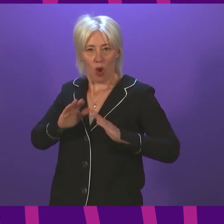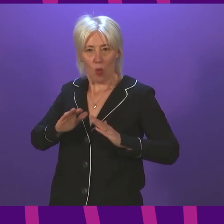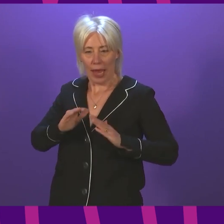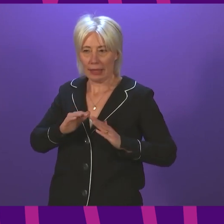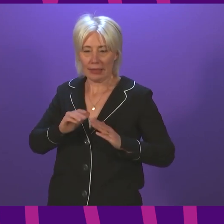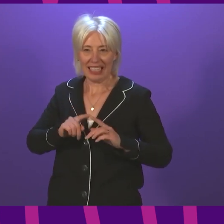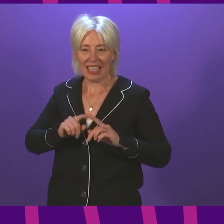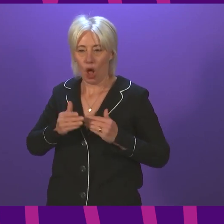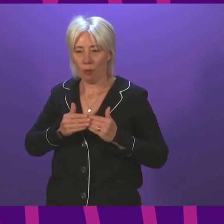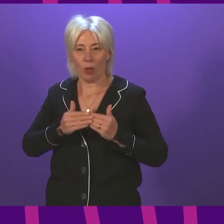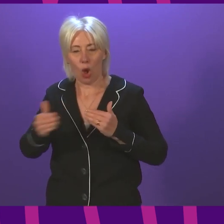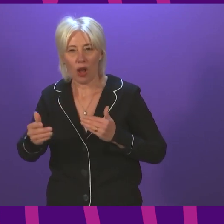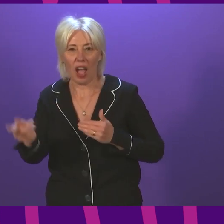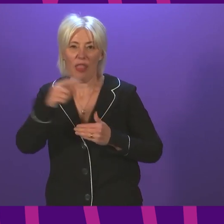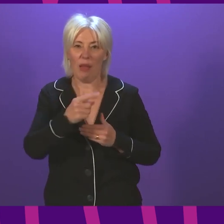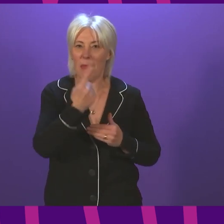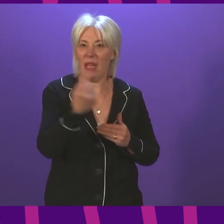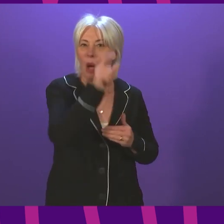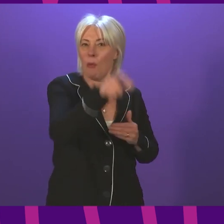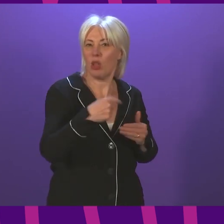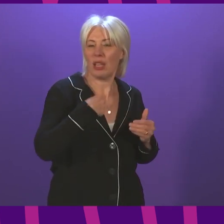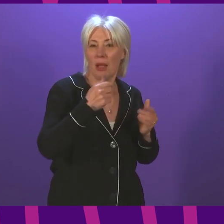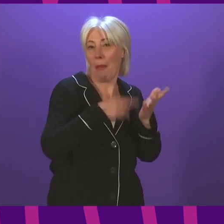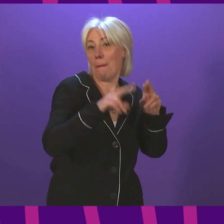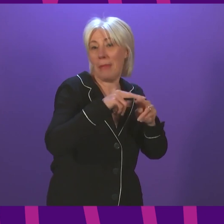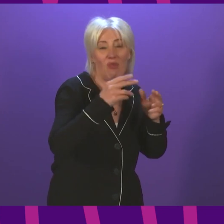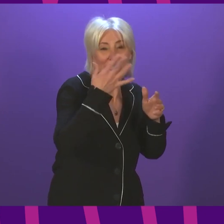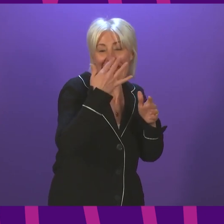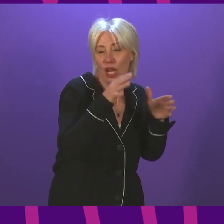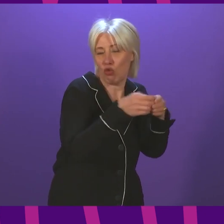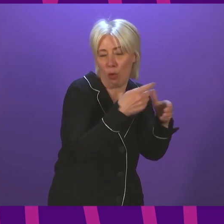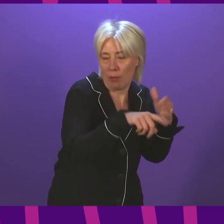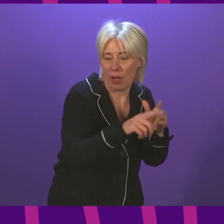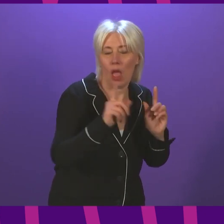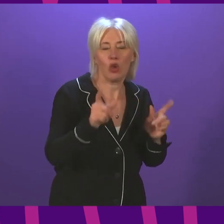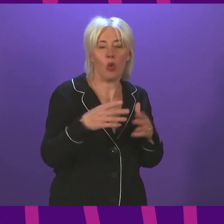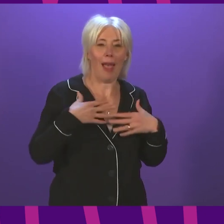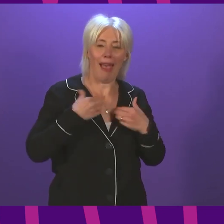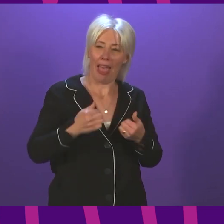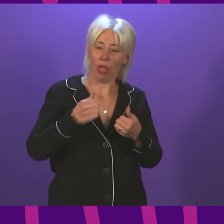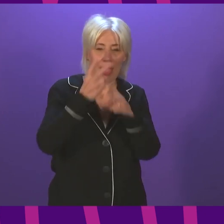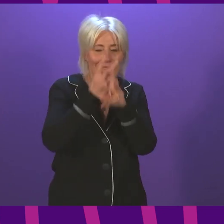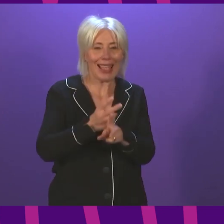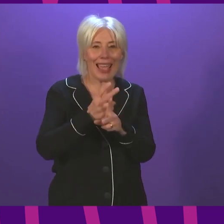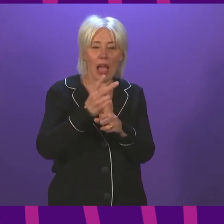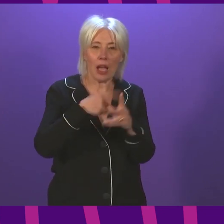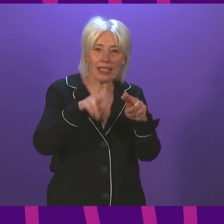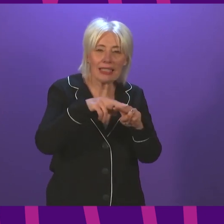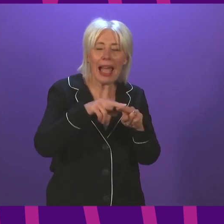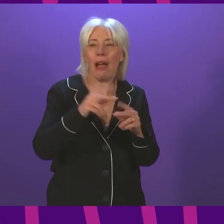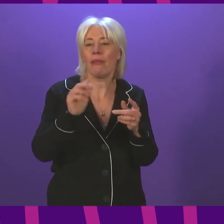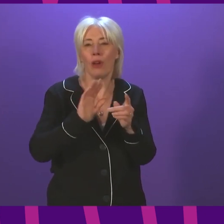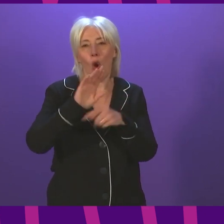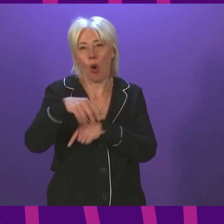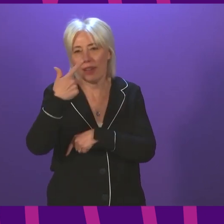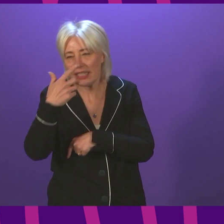my parents' age group for that booster vaccination. Those vaccinations are underway. health and care staff, those over 70, those at the highest